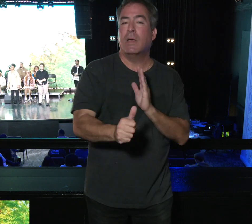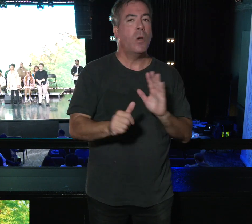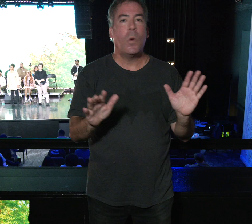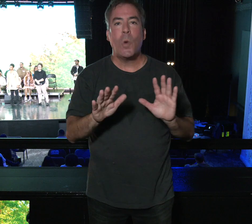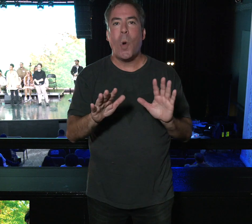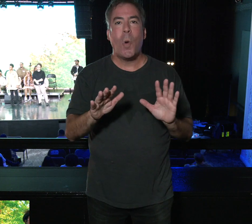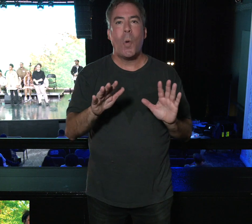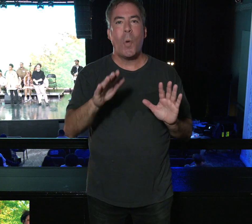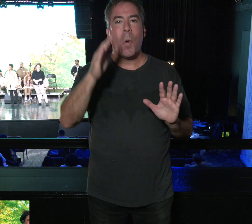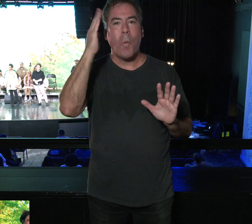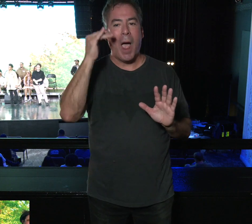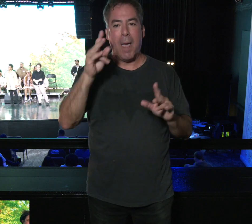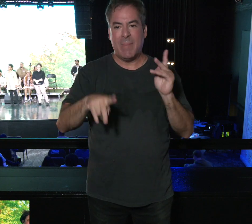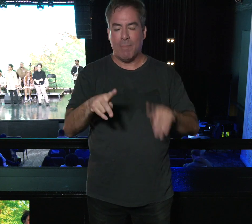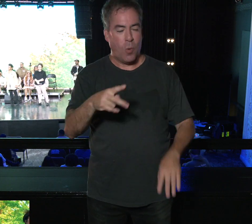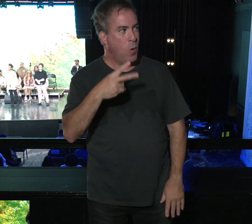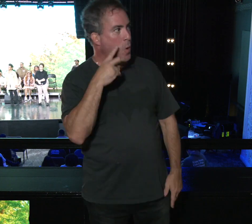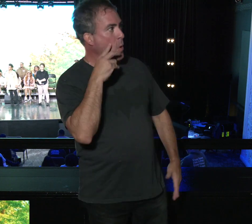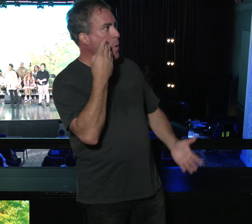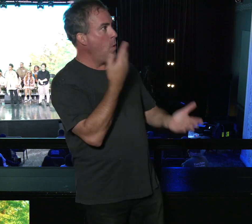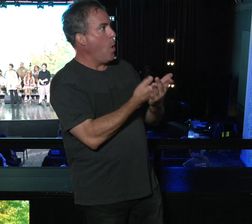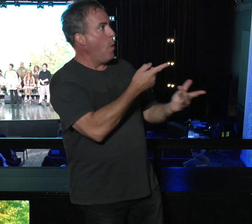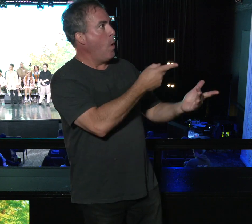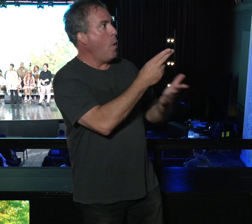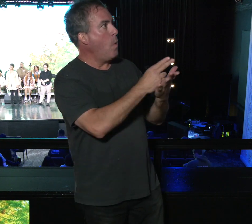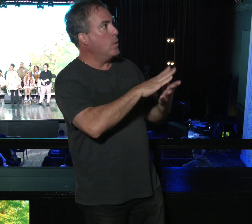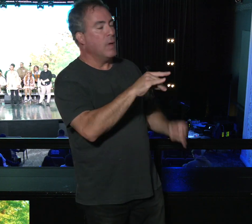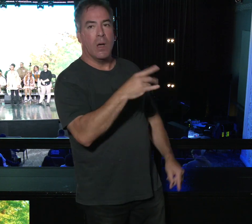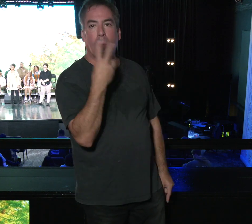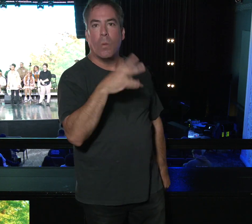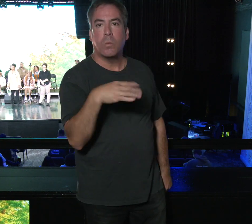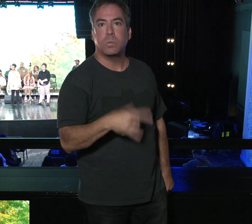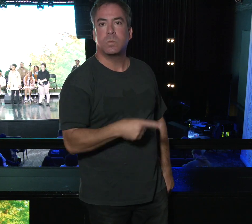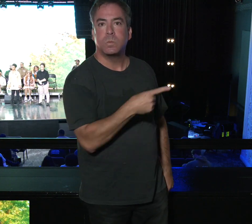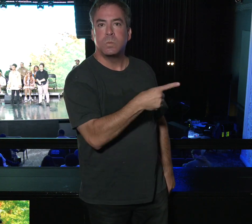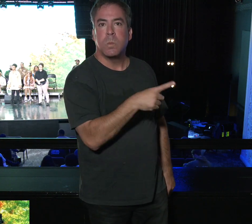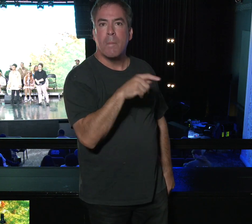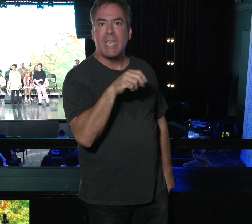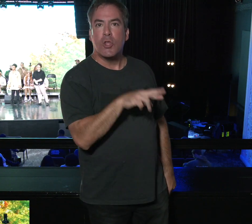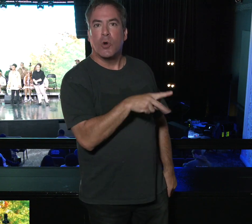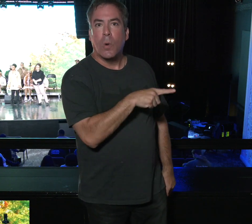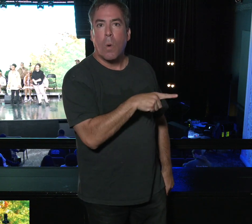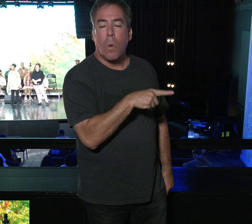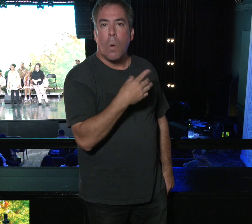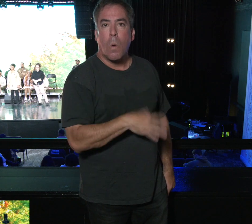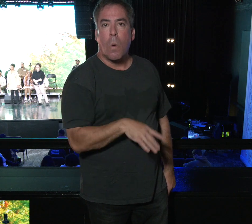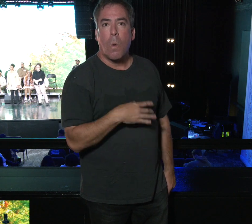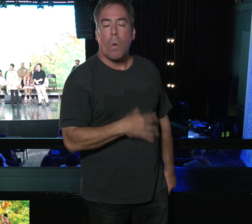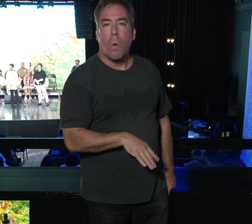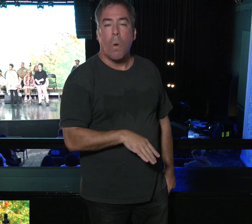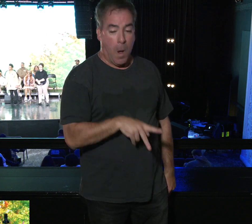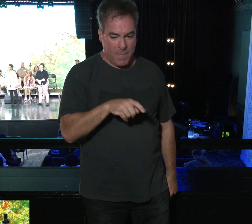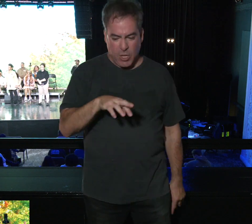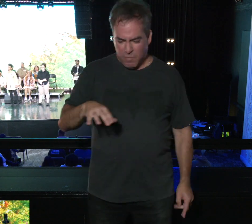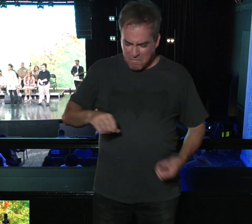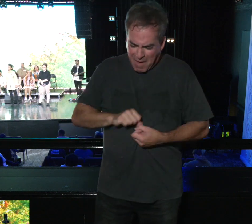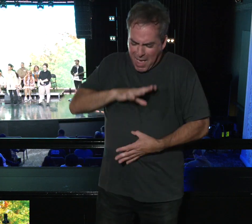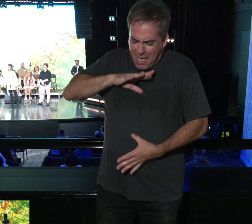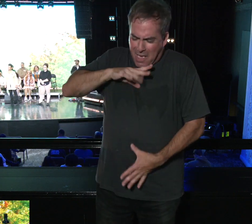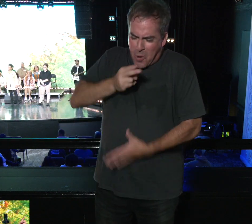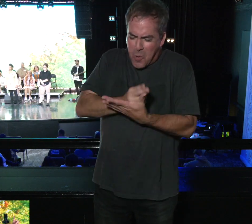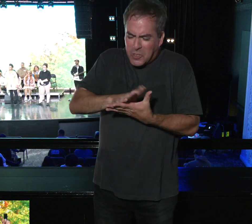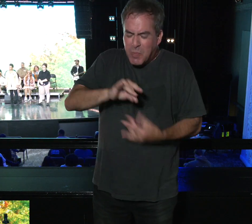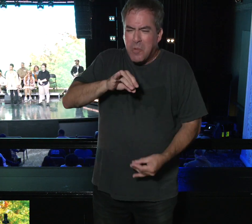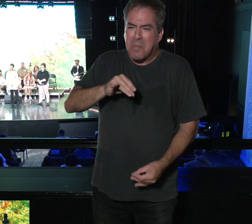It was because the people saw evidence of the Holy Spirit. They saw the manifestations of the Holy Spirit. And because Peter was filled with the Holy